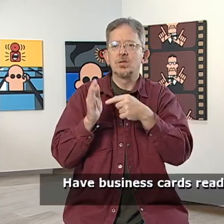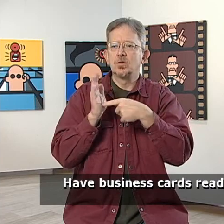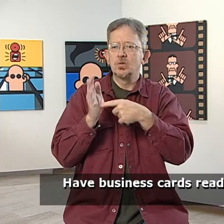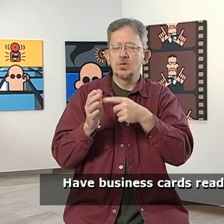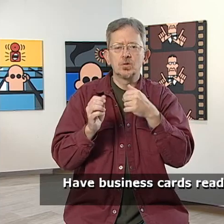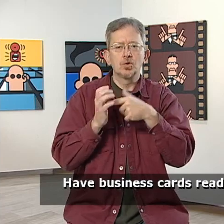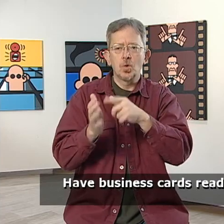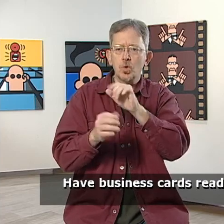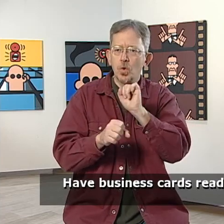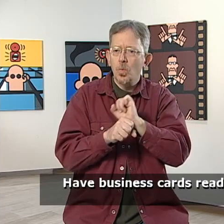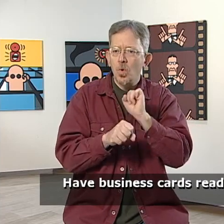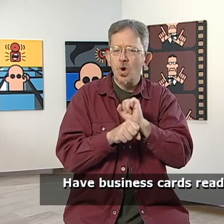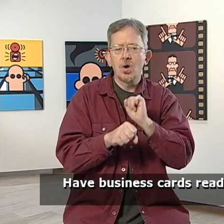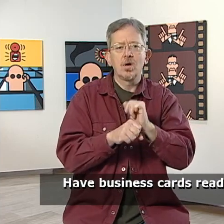have business cards ready.